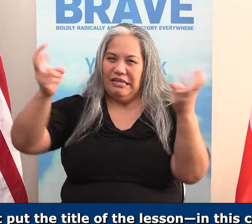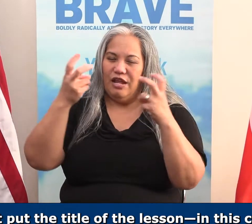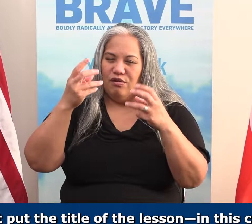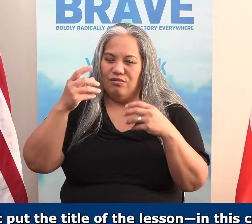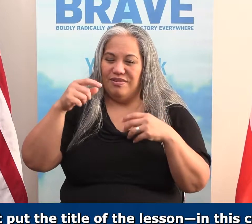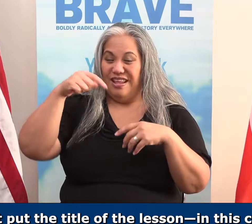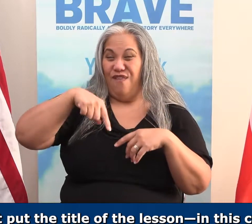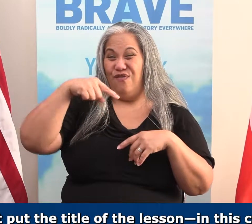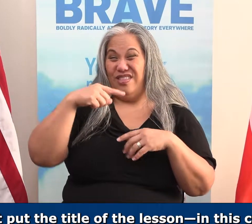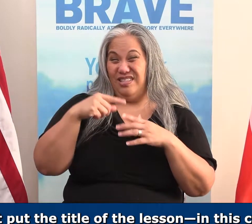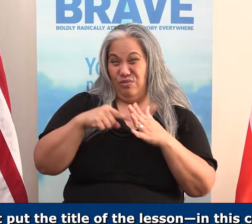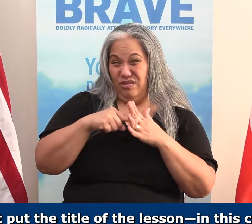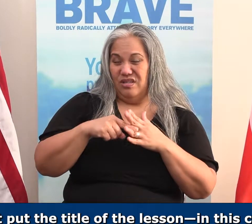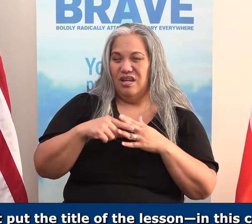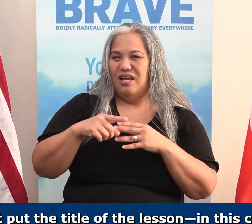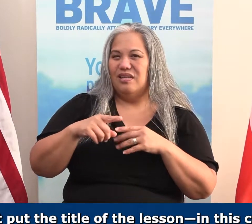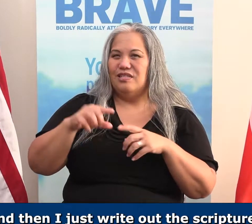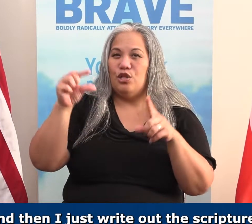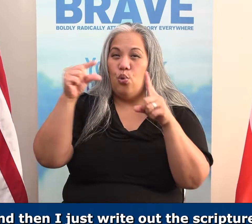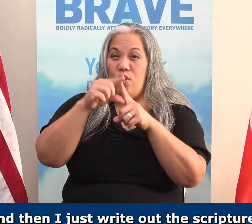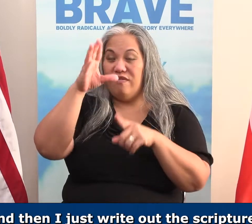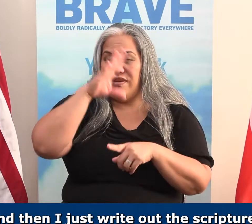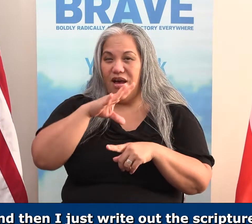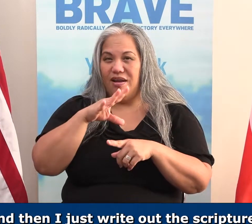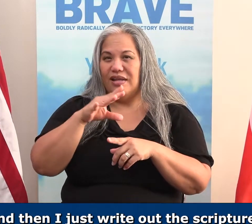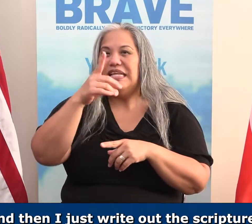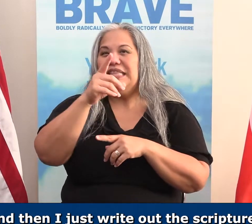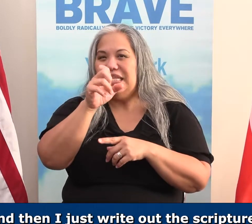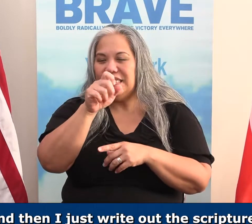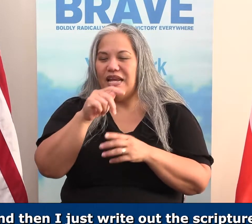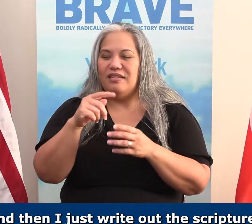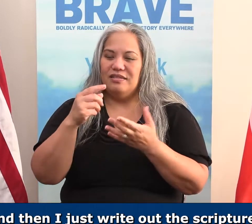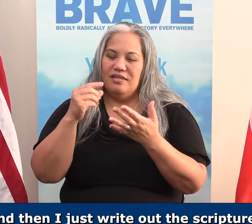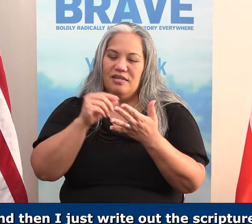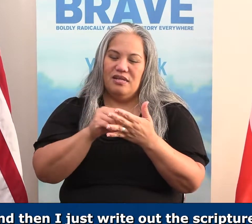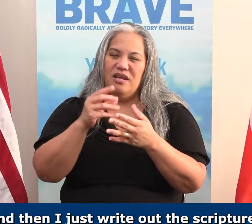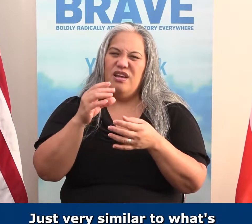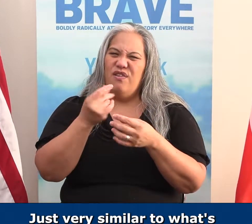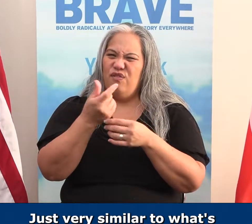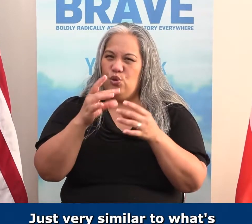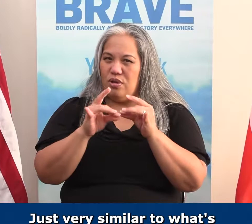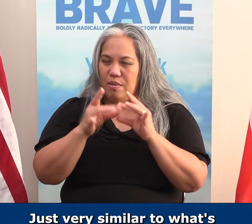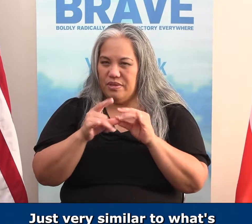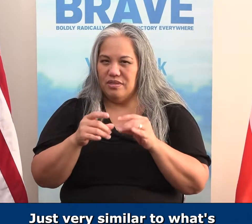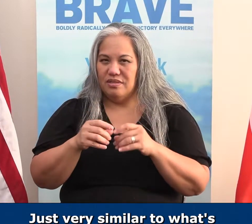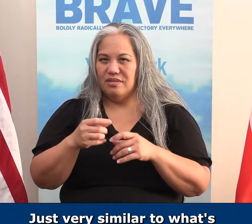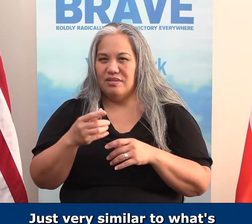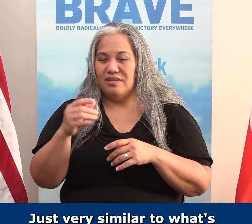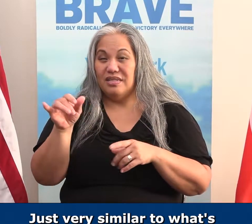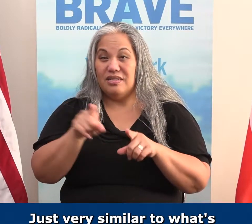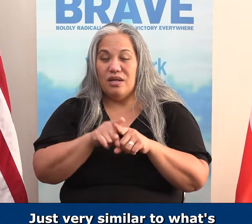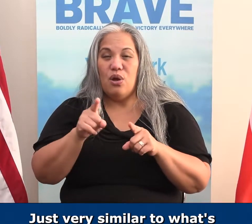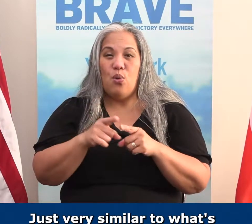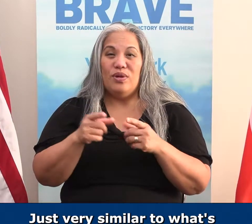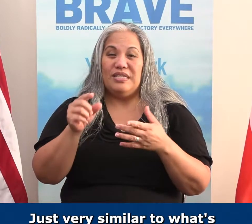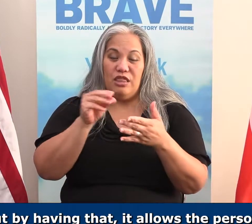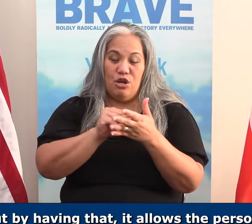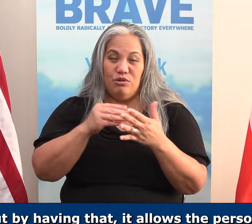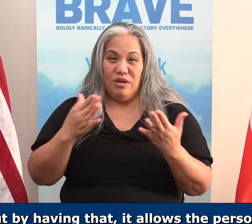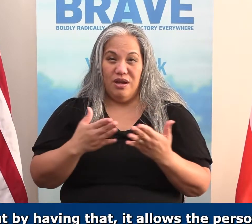it'd be the Word of God. Date it. And then I just write out the Scripture and just a couple comments. Just very similar to what's in the notes right here. But by